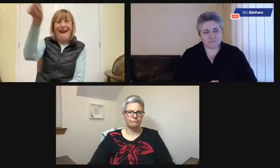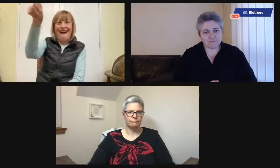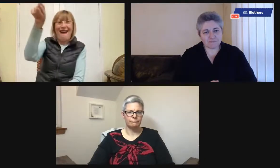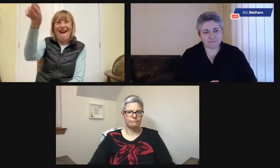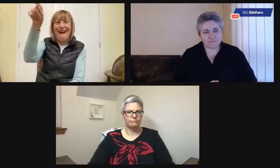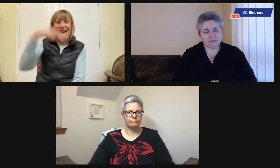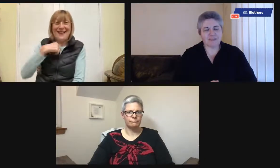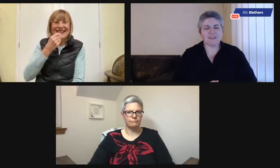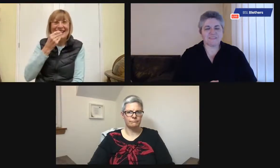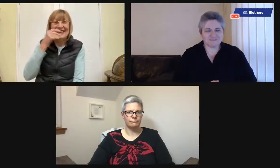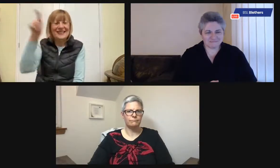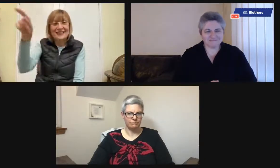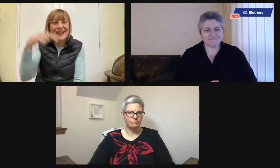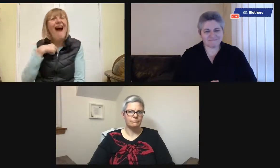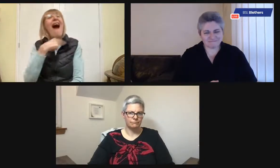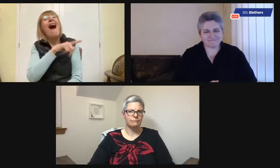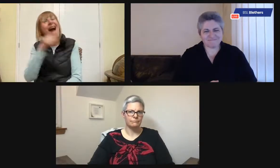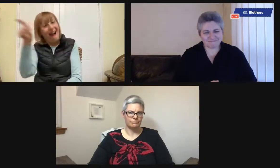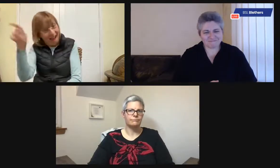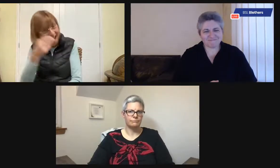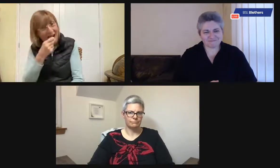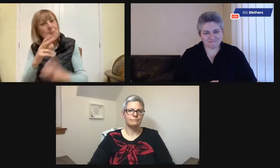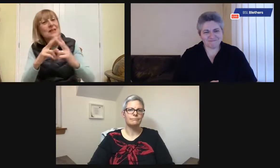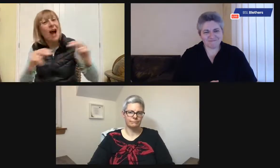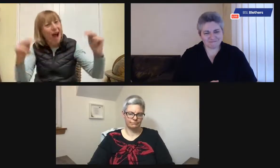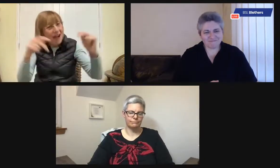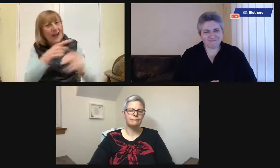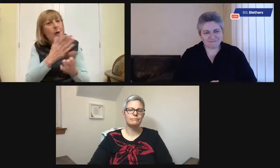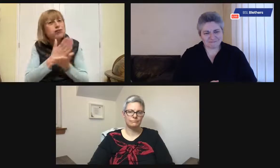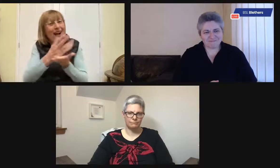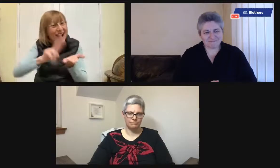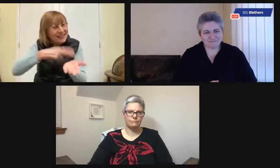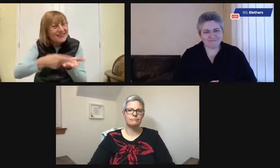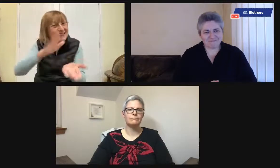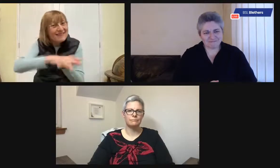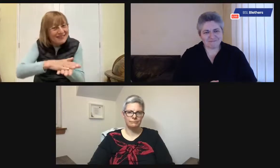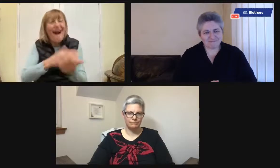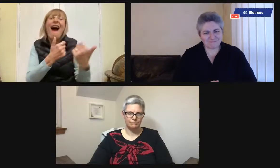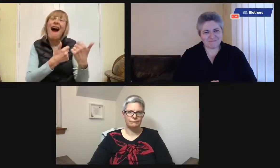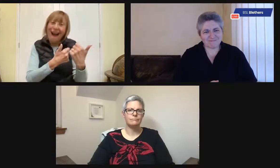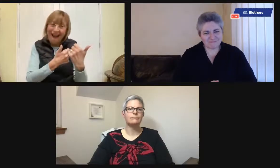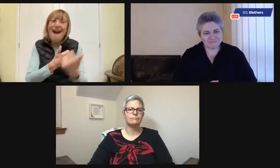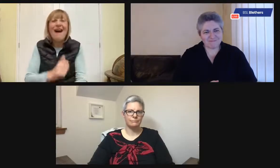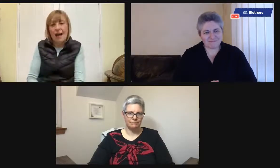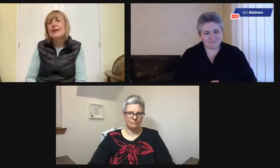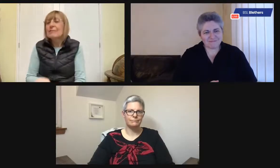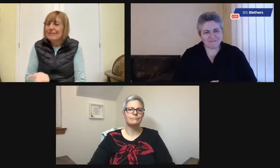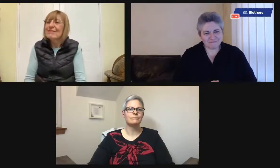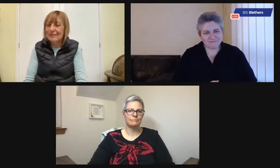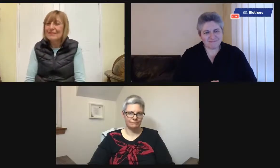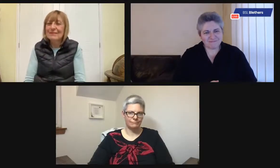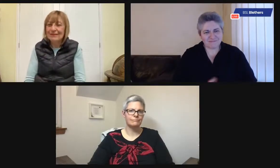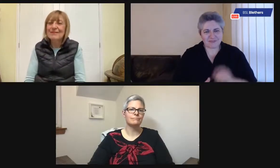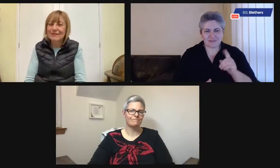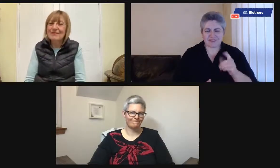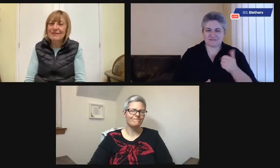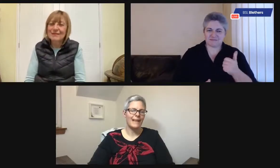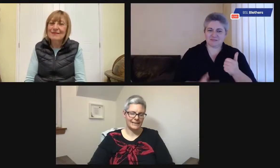don't know. So the carer would go into the kitchen and go, oh, have you eaten that? Oh, you've had a banana and you've had a sandwich,